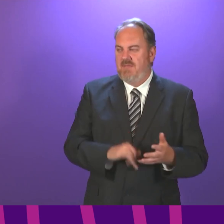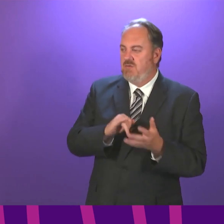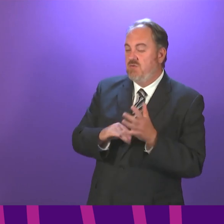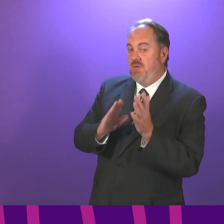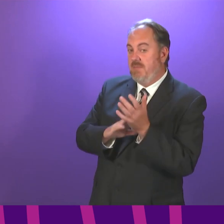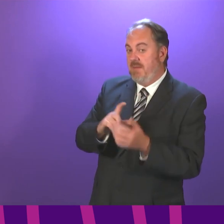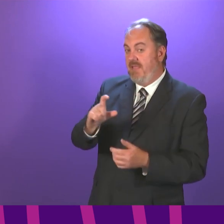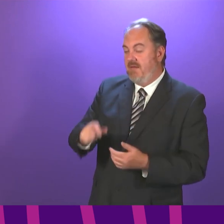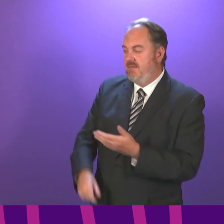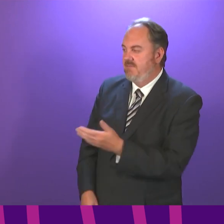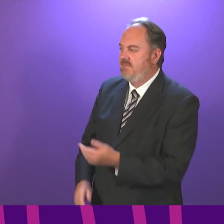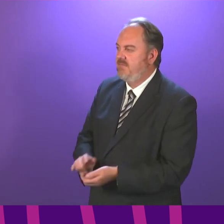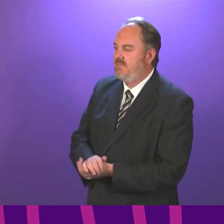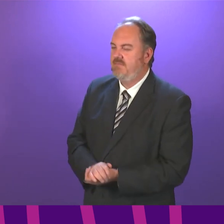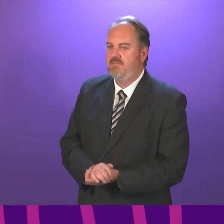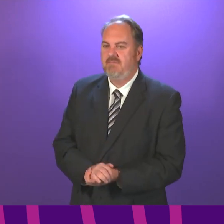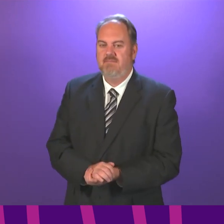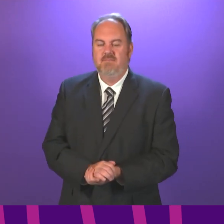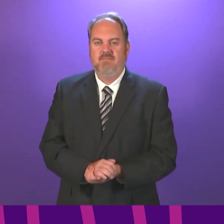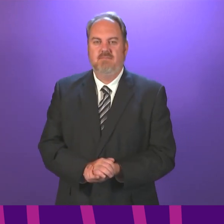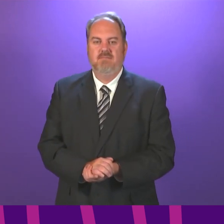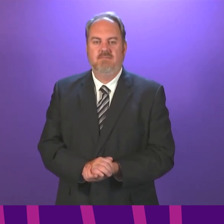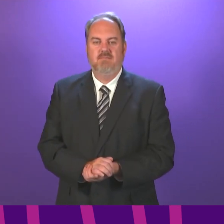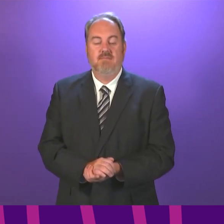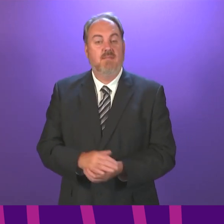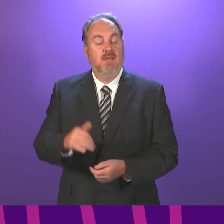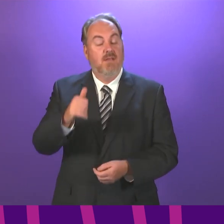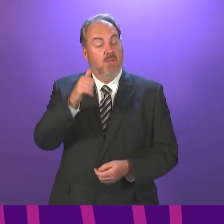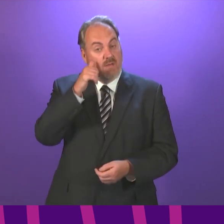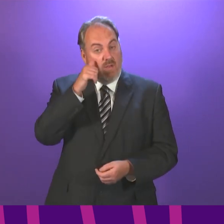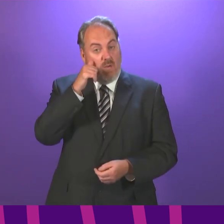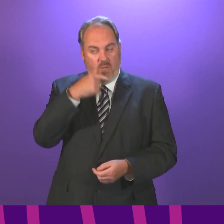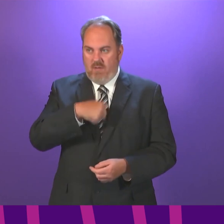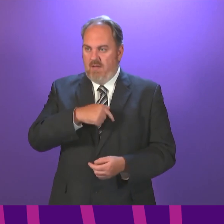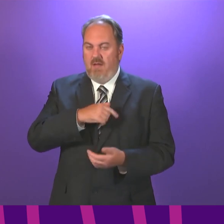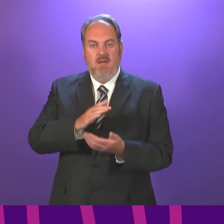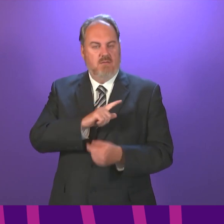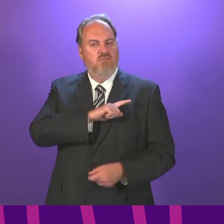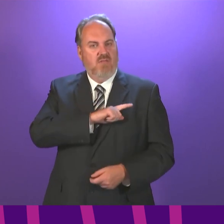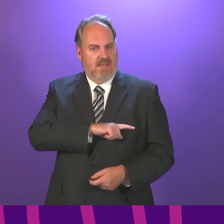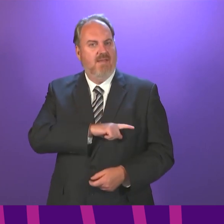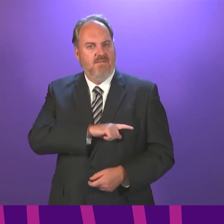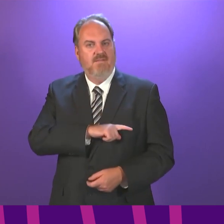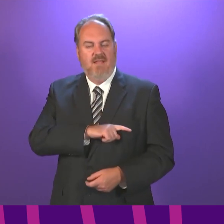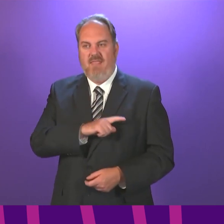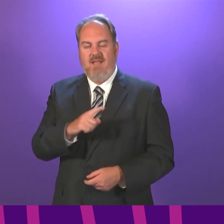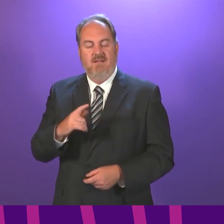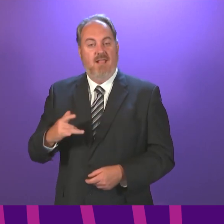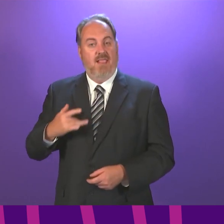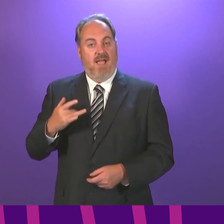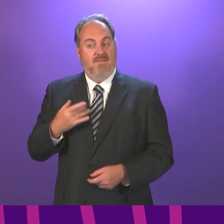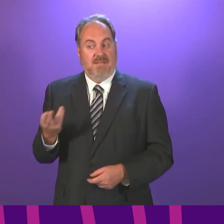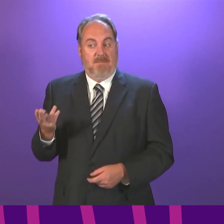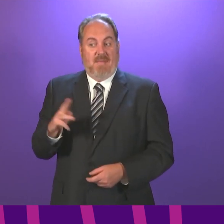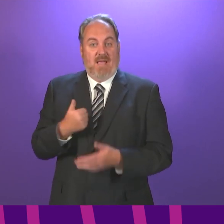Kerr, Thank you very much. While it is very much welcome that we are seeing a route to normality, can the First